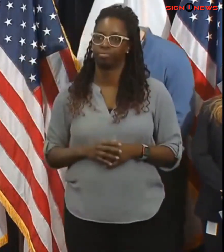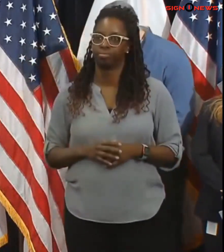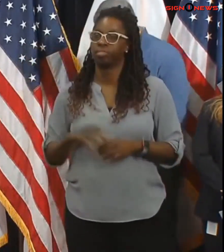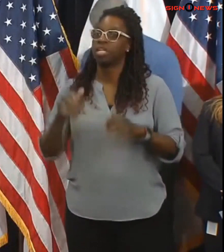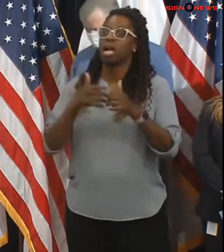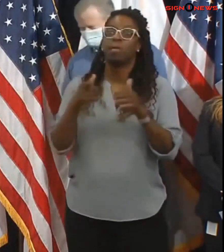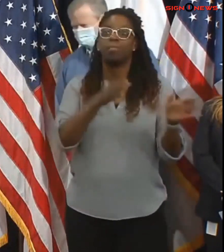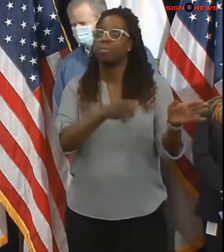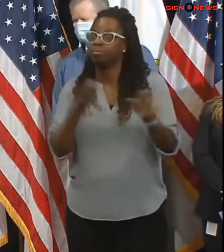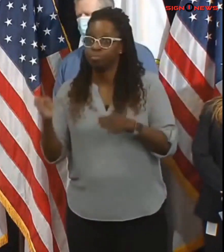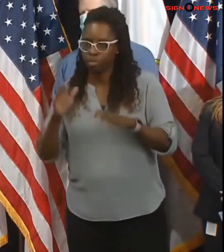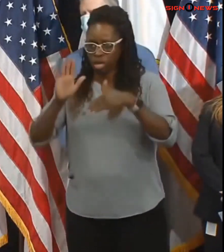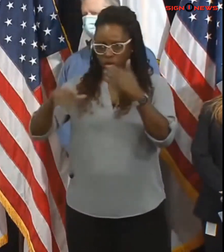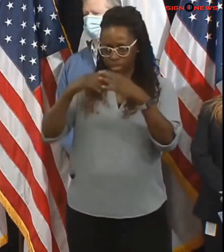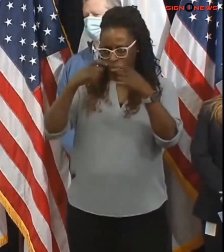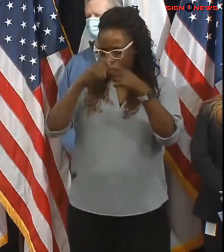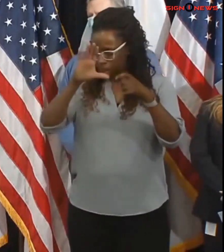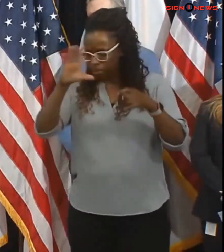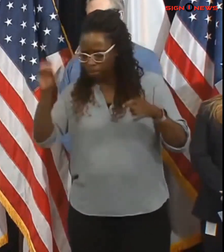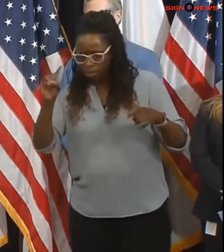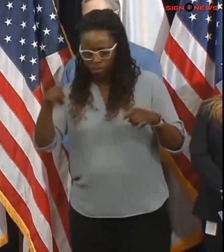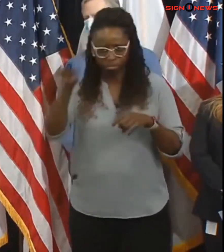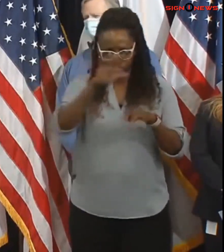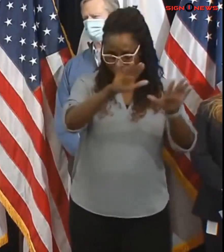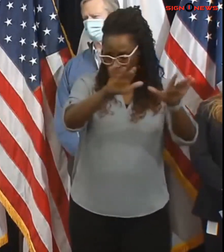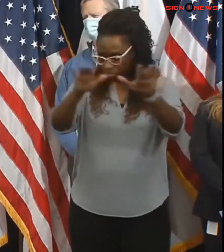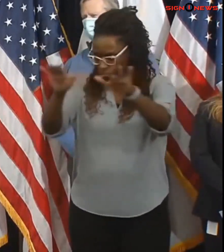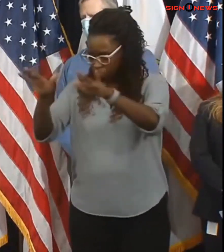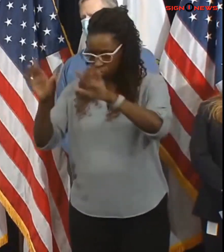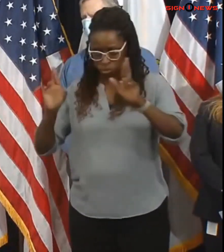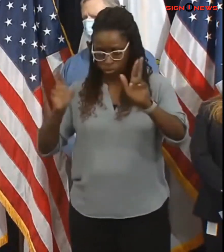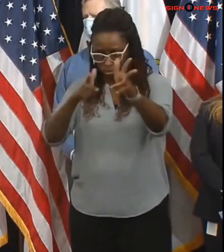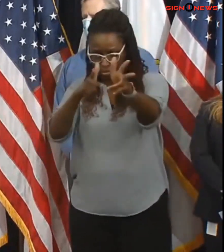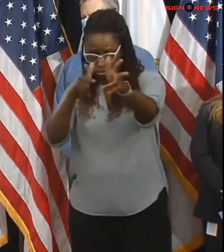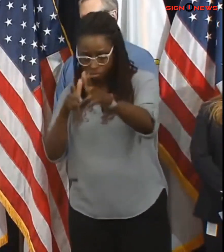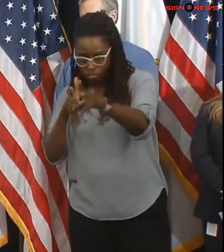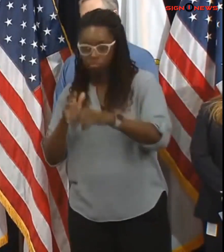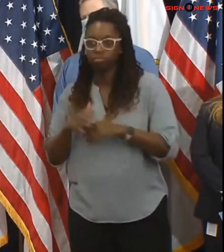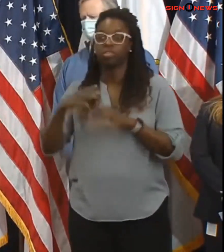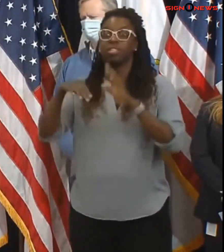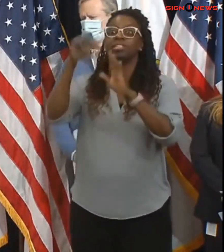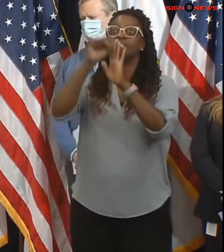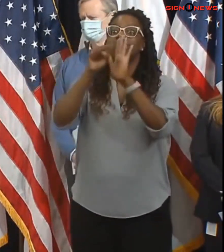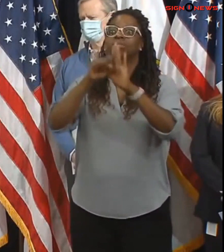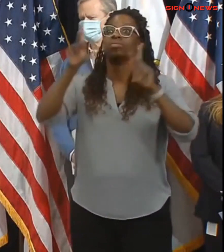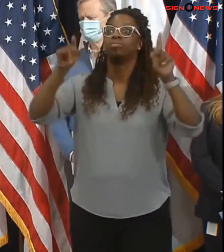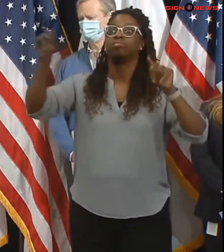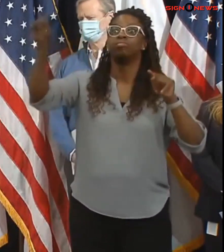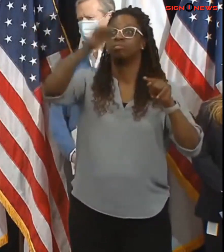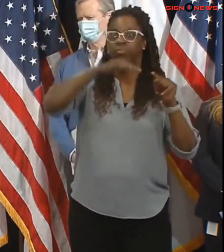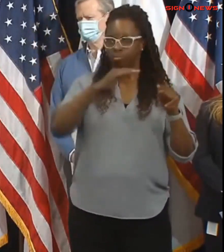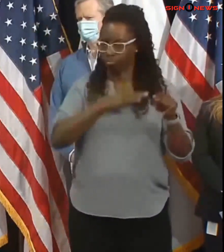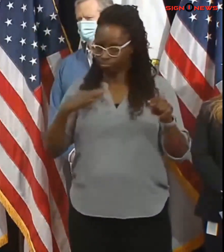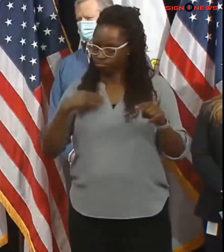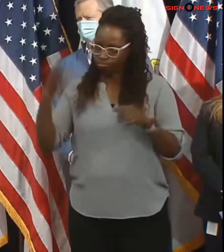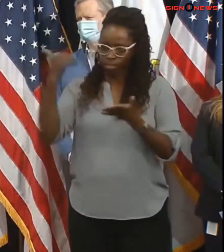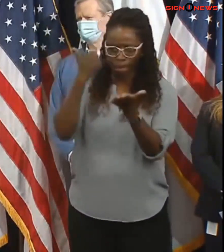additional external crews from outside of the state to assist our crews in repairing any damage to the system and restoring customer